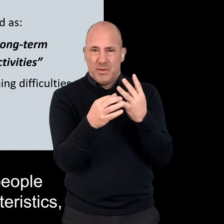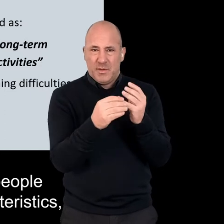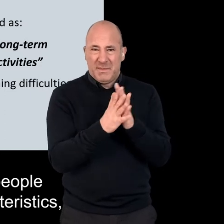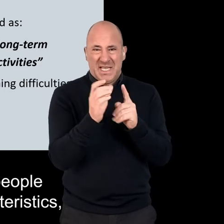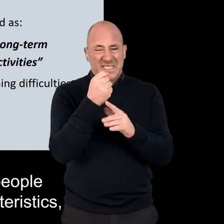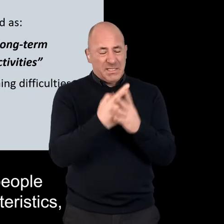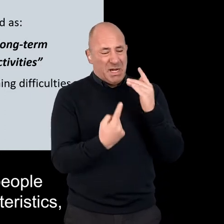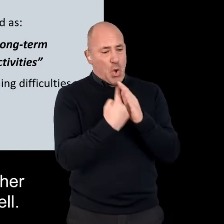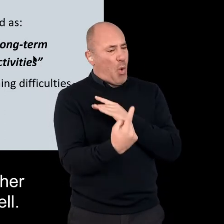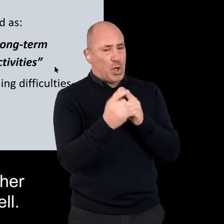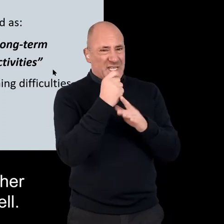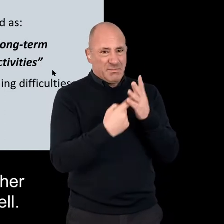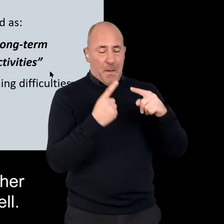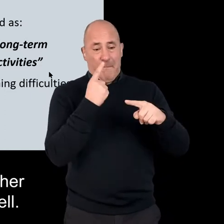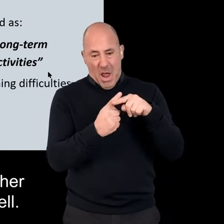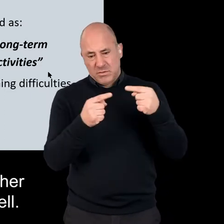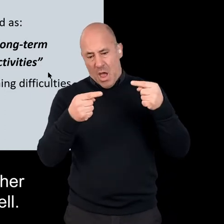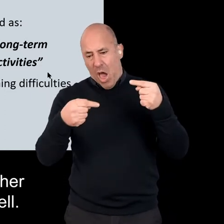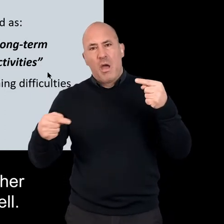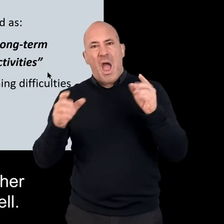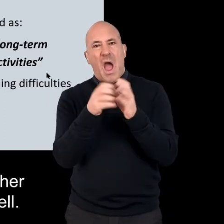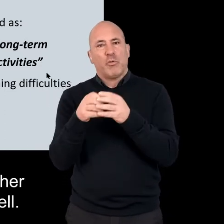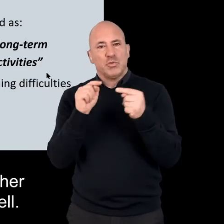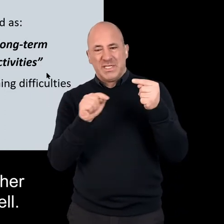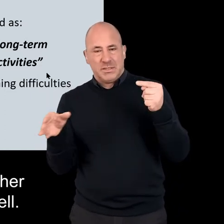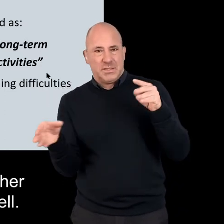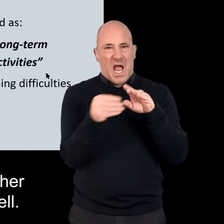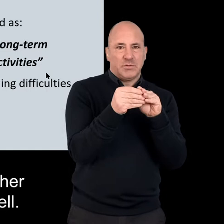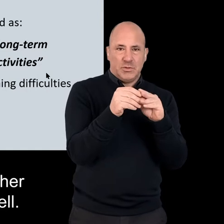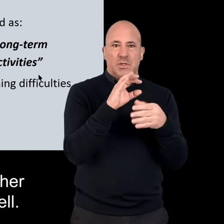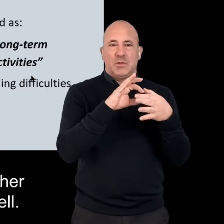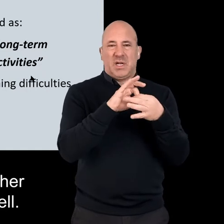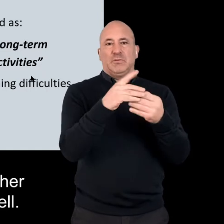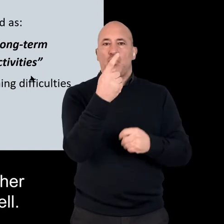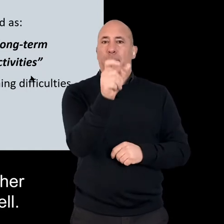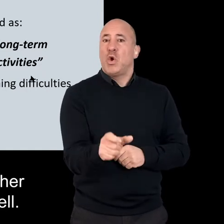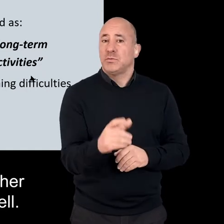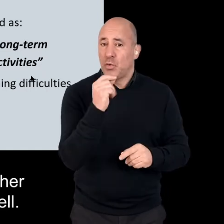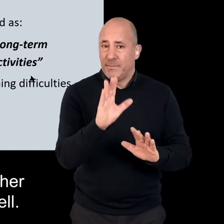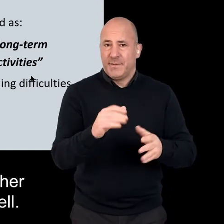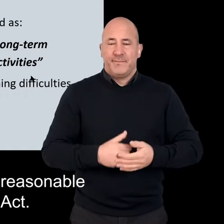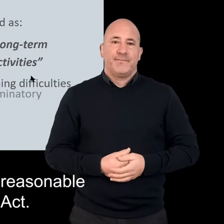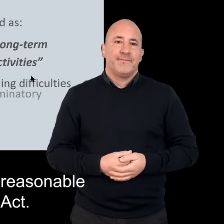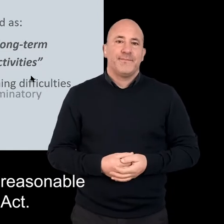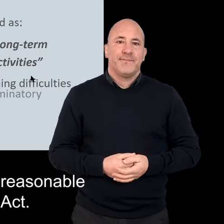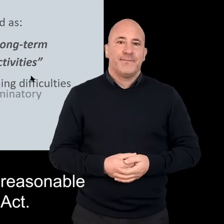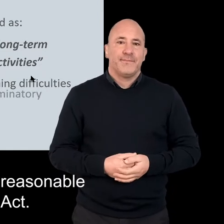protected characteristics. So not only just disability, but other protected characteristics as well.